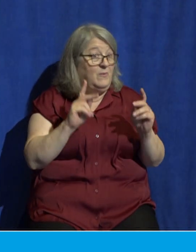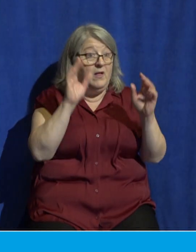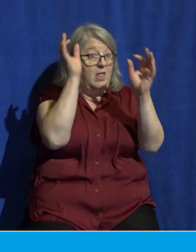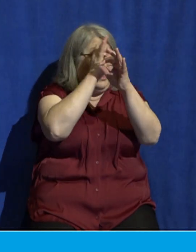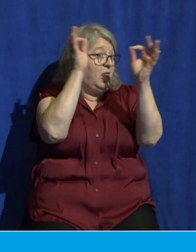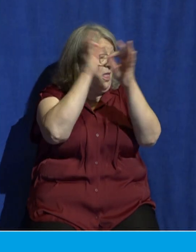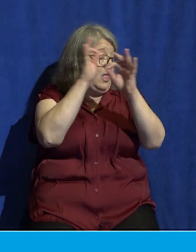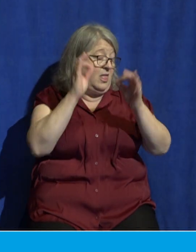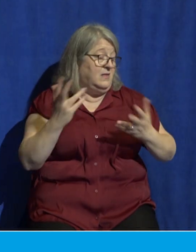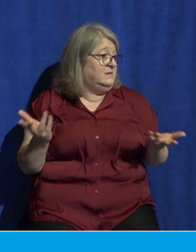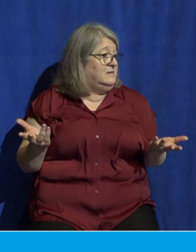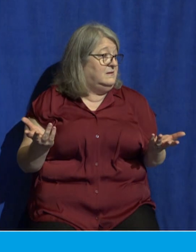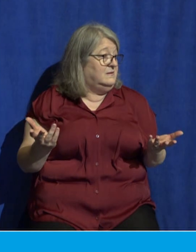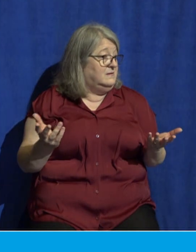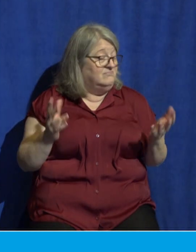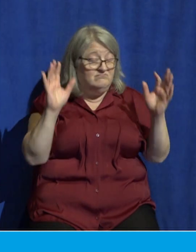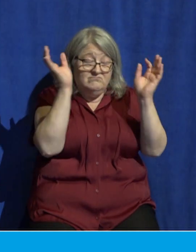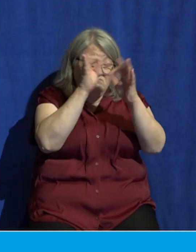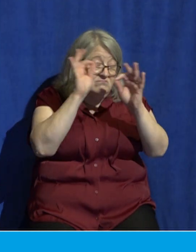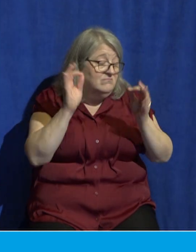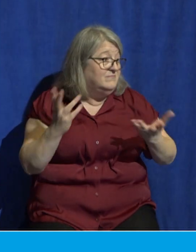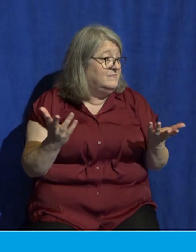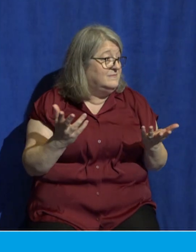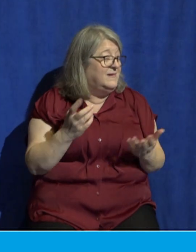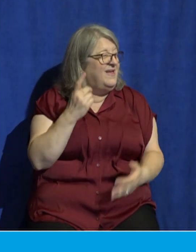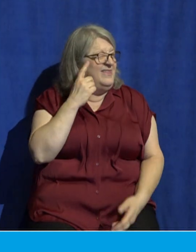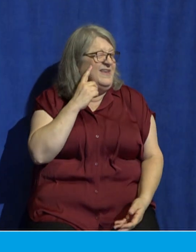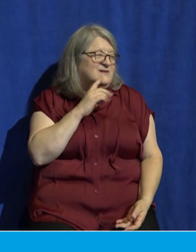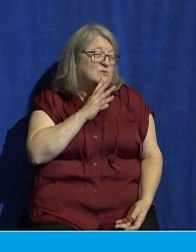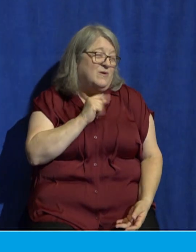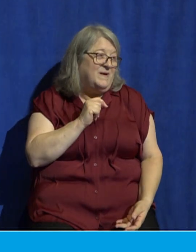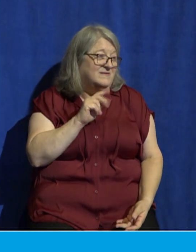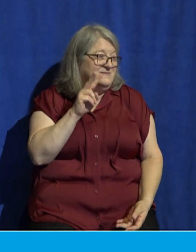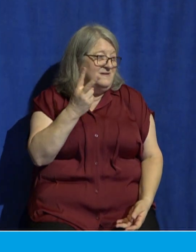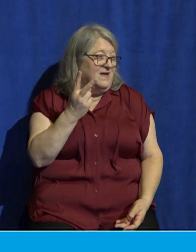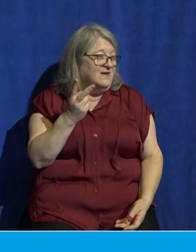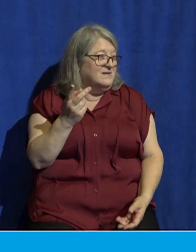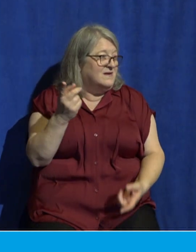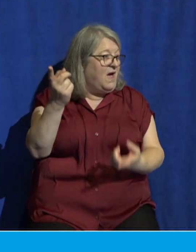I think here again he's talking about the second coming. talking about that day, the full consummation of the kingdom.